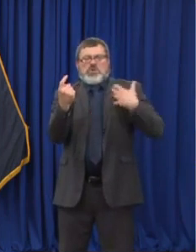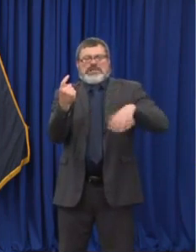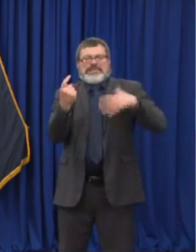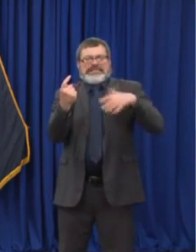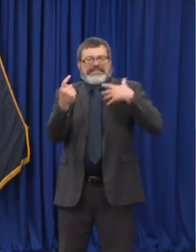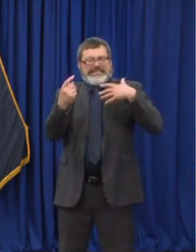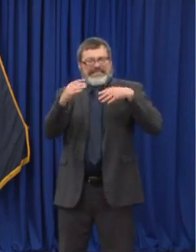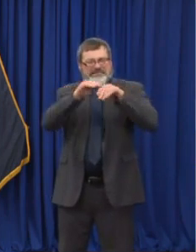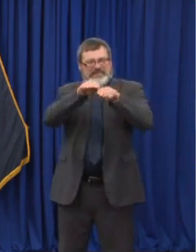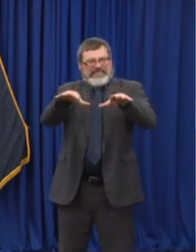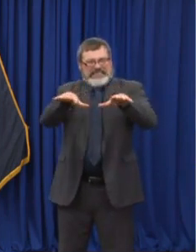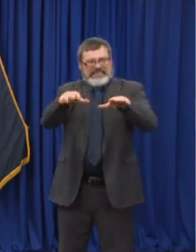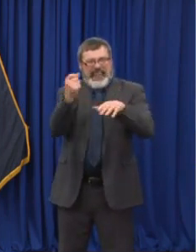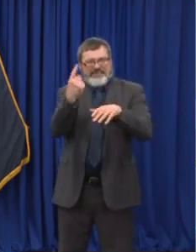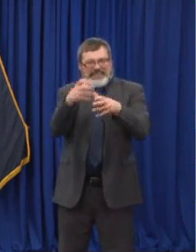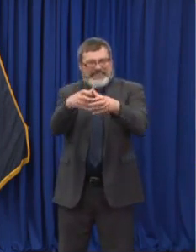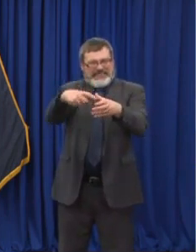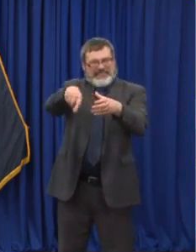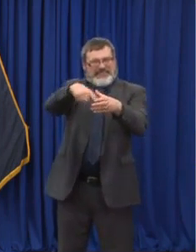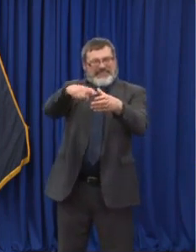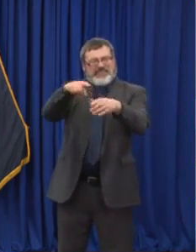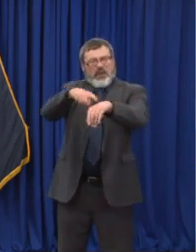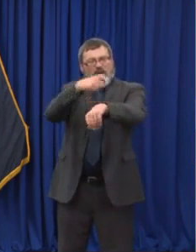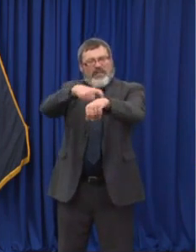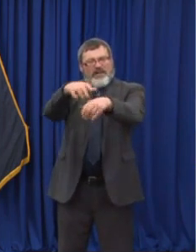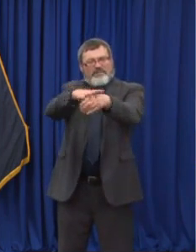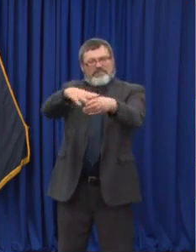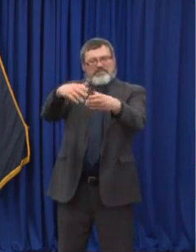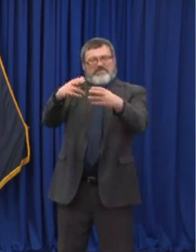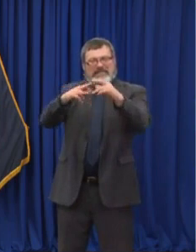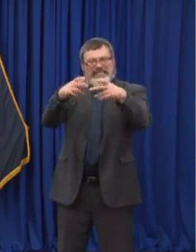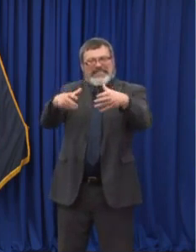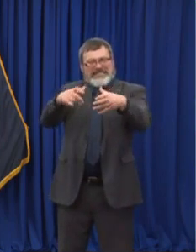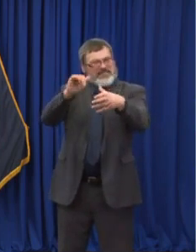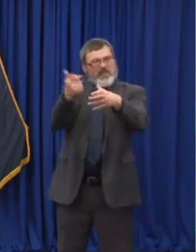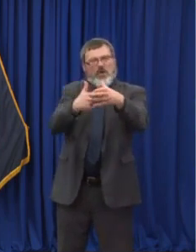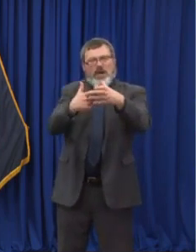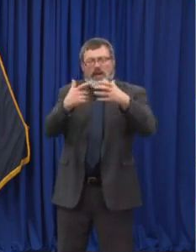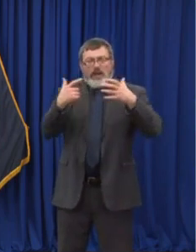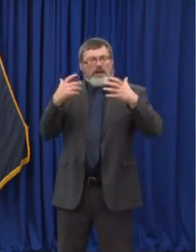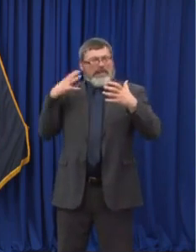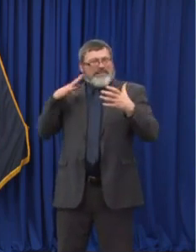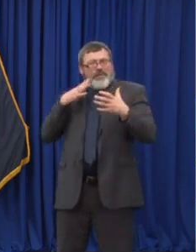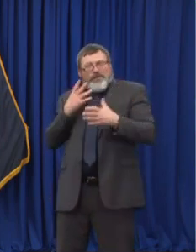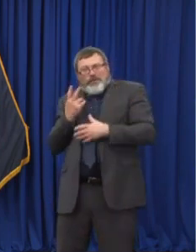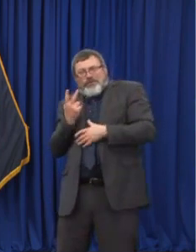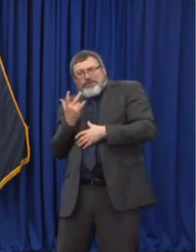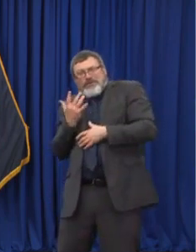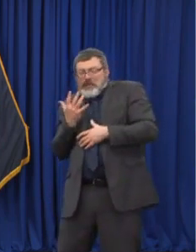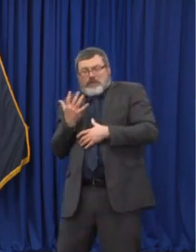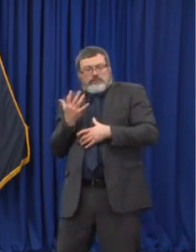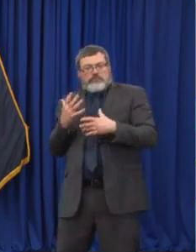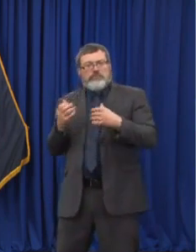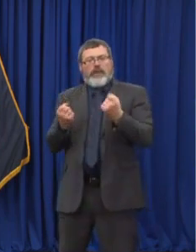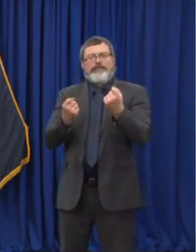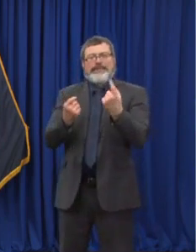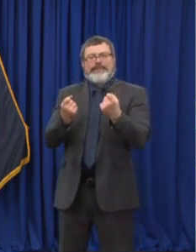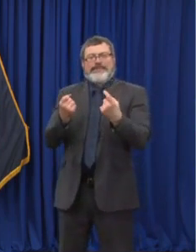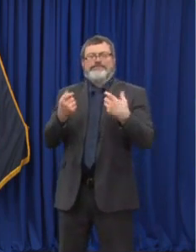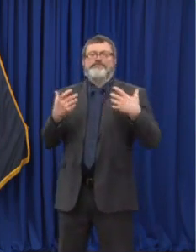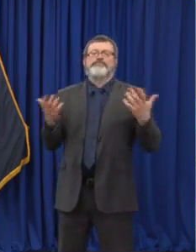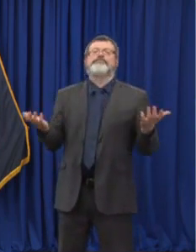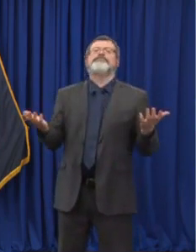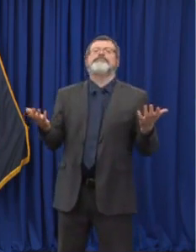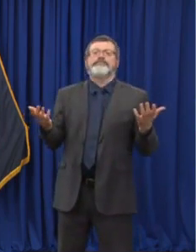issues that we're focusing on. The biggest variables here have to do with the economy and health care workforce, long term care workforce. The